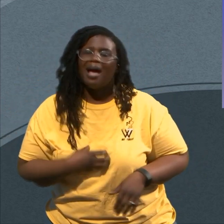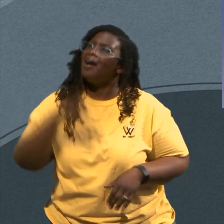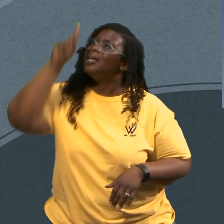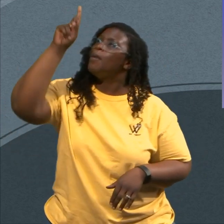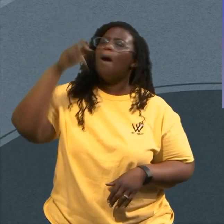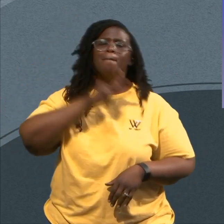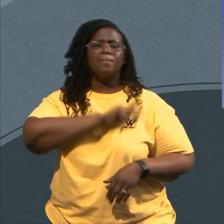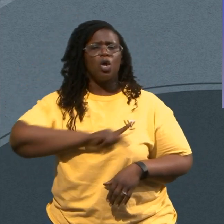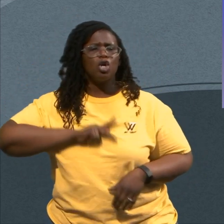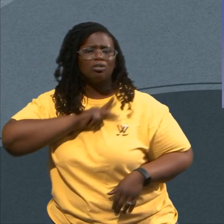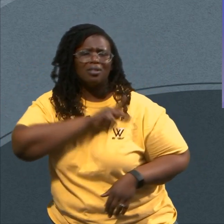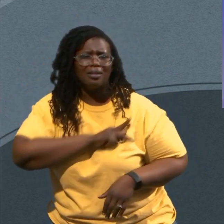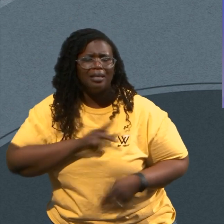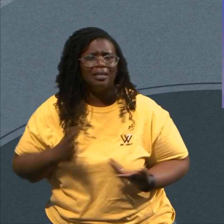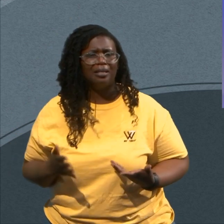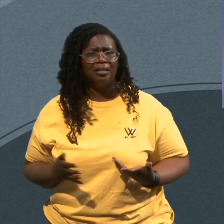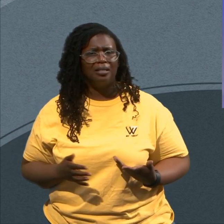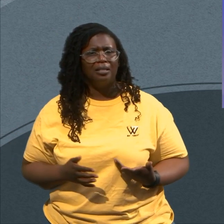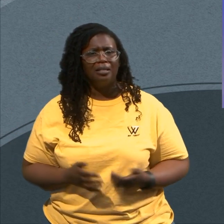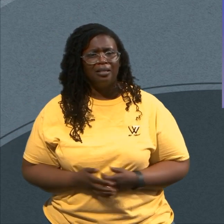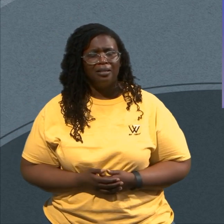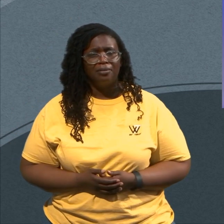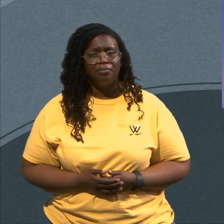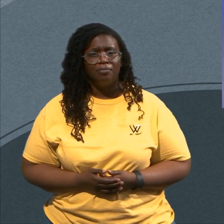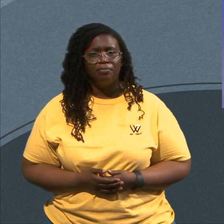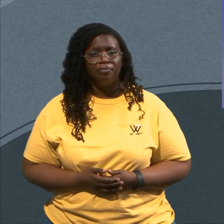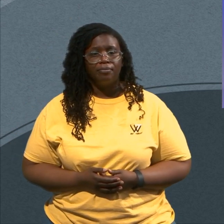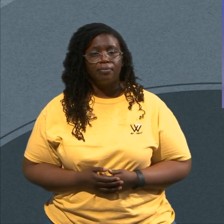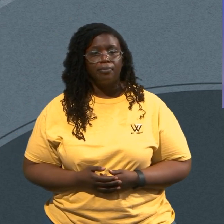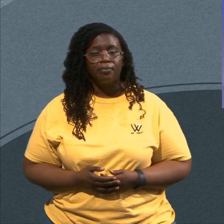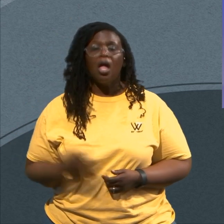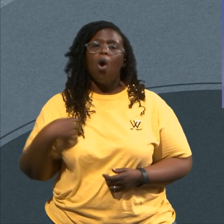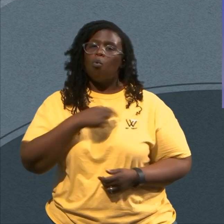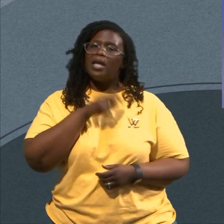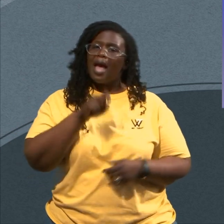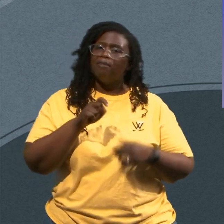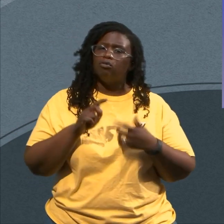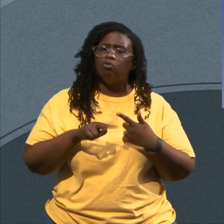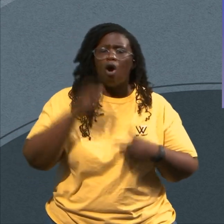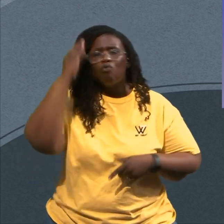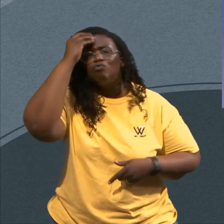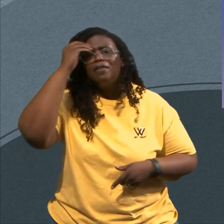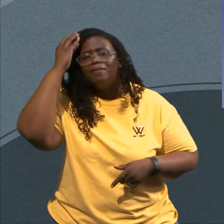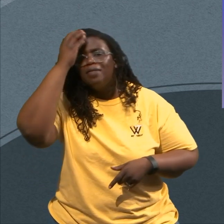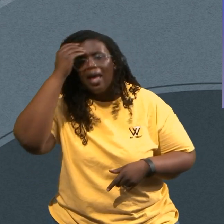I Got To Reflect And I Can't Reflect Unless I Hit Pause I